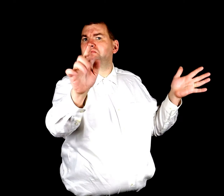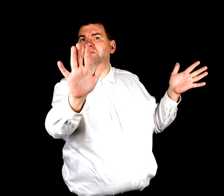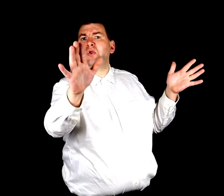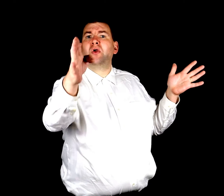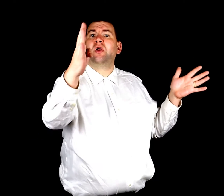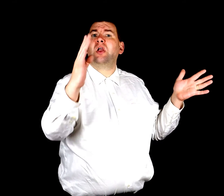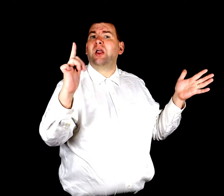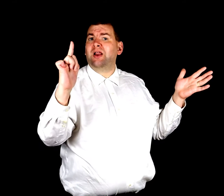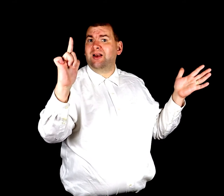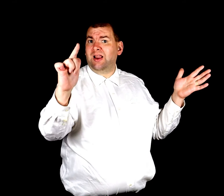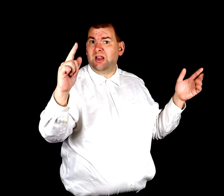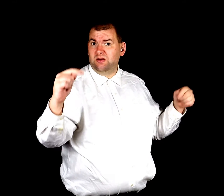God lately?